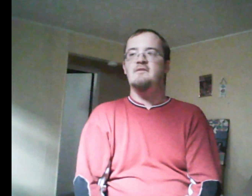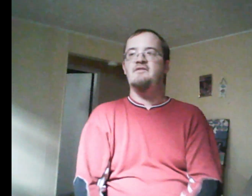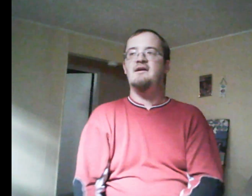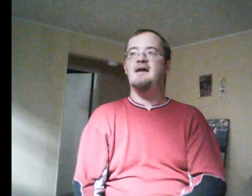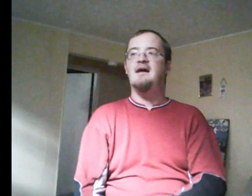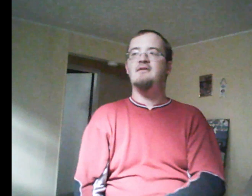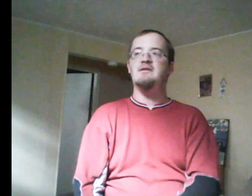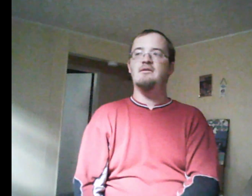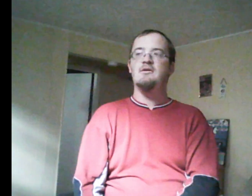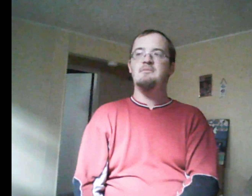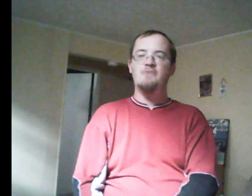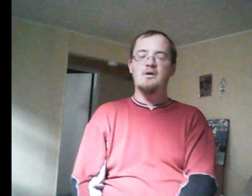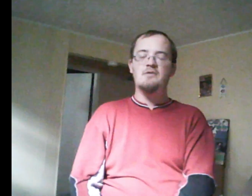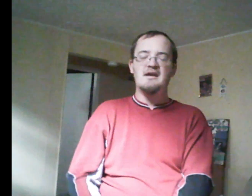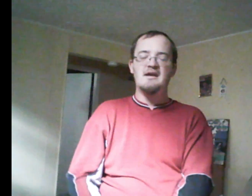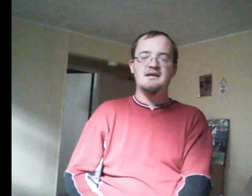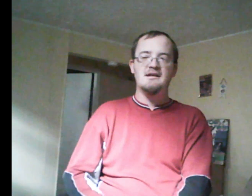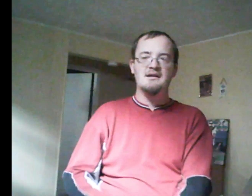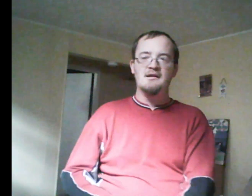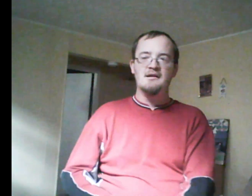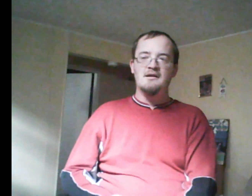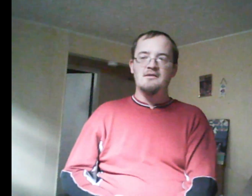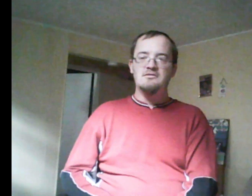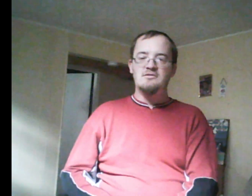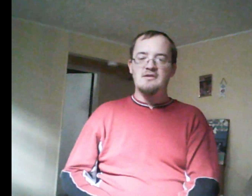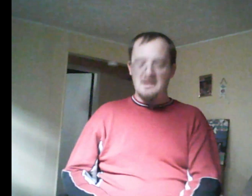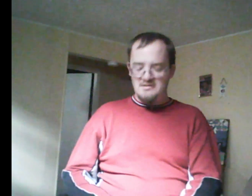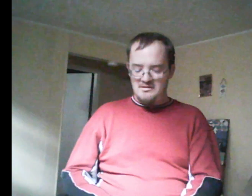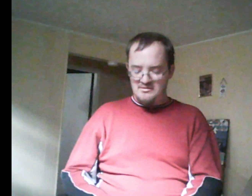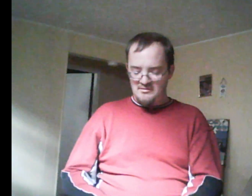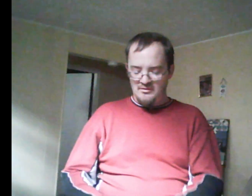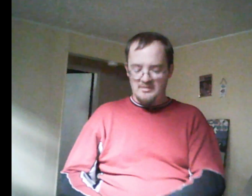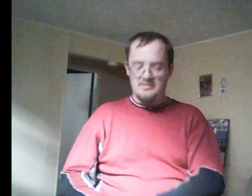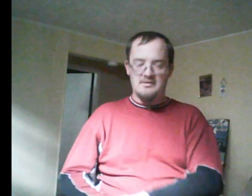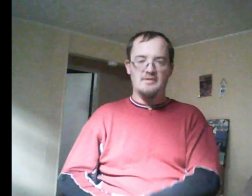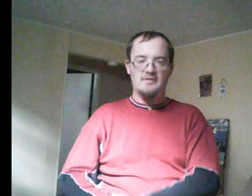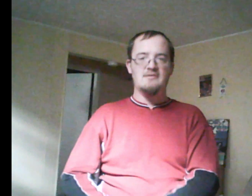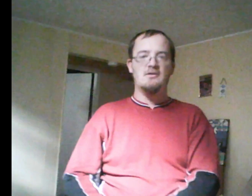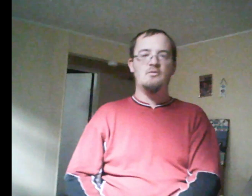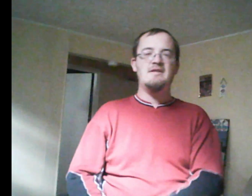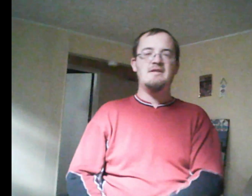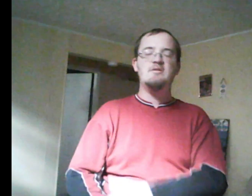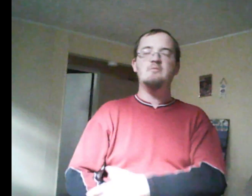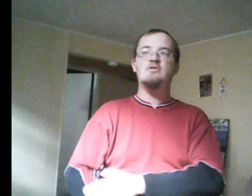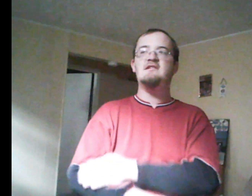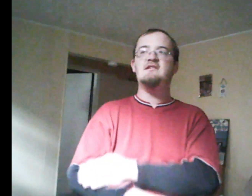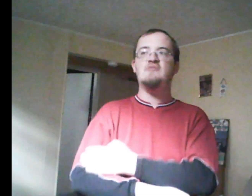with how, you know, before Rick took a gun to the school and all that, we had the episode Mercy Street.